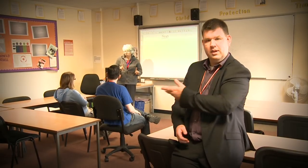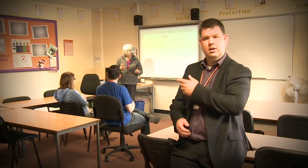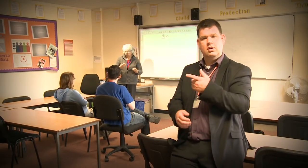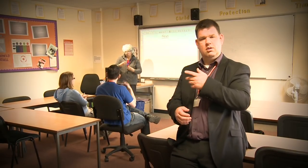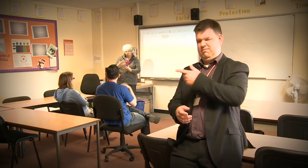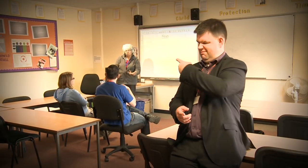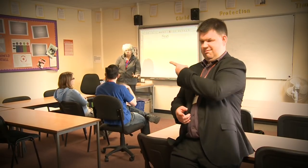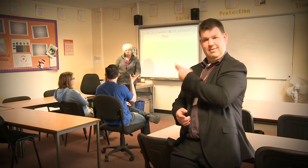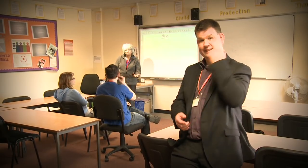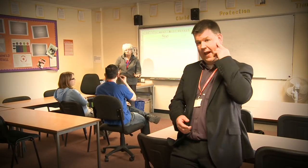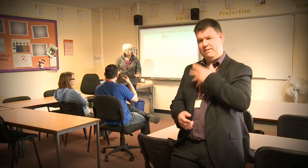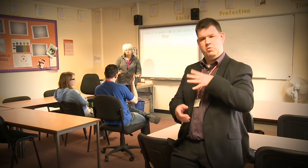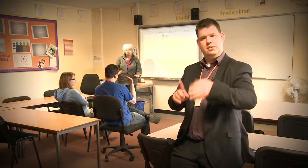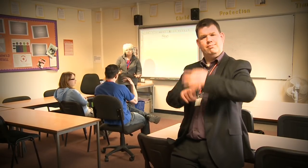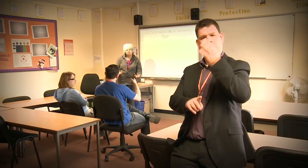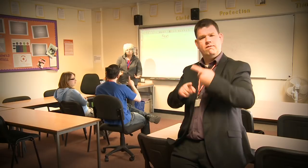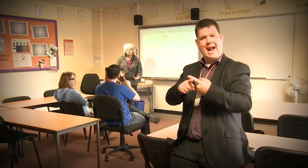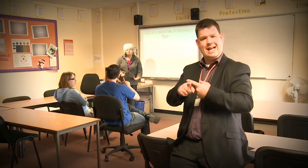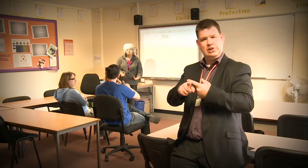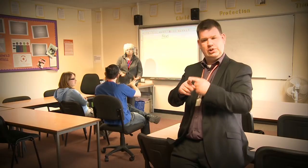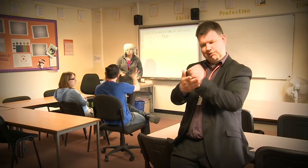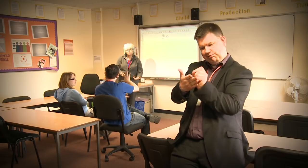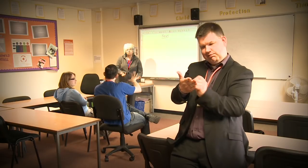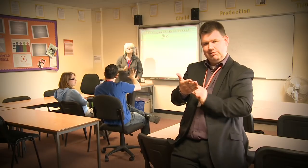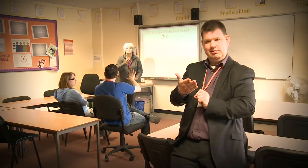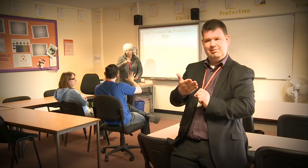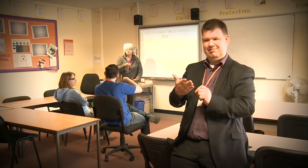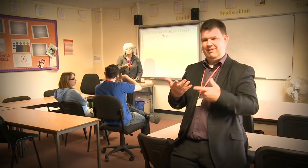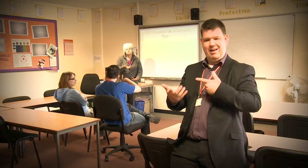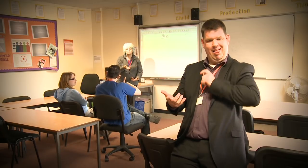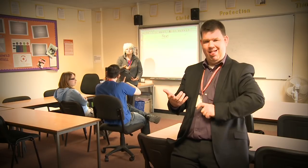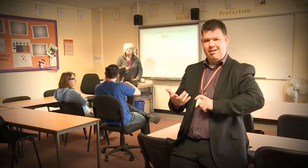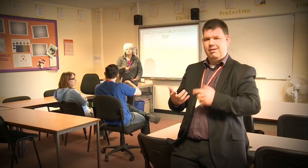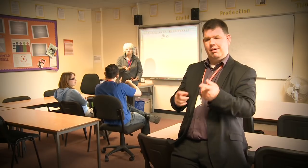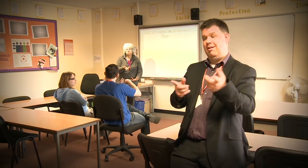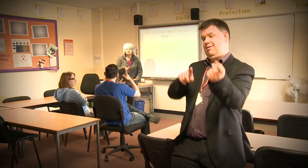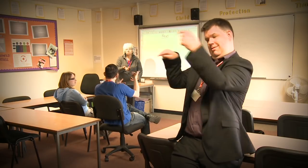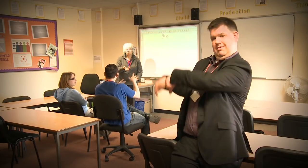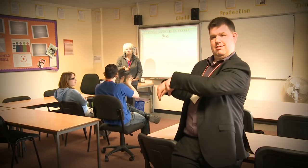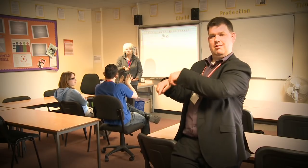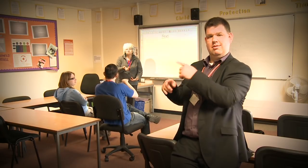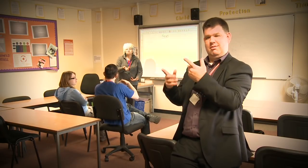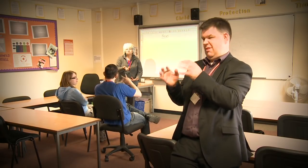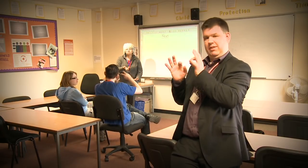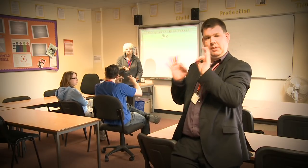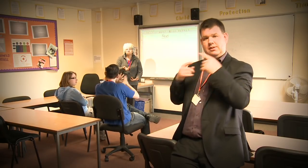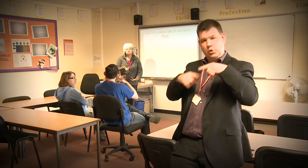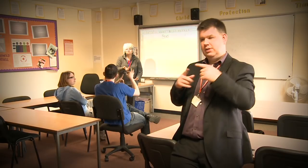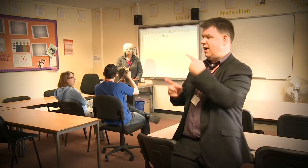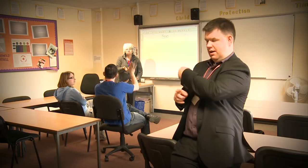Deaf people who want to improve their confidence in English can come here for some specialist tuition. Let's